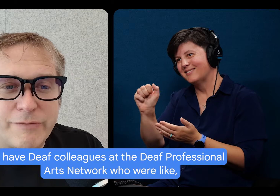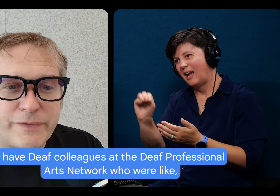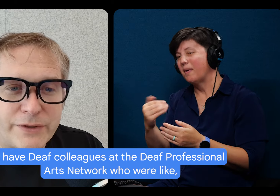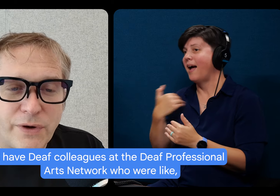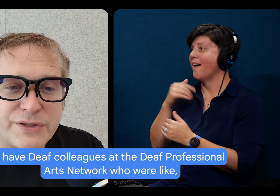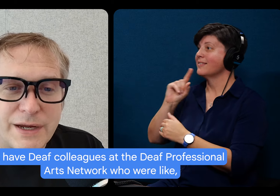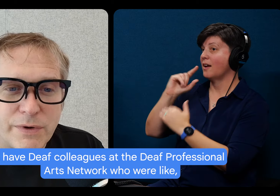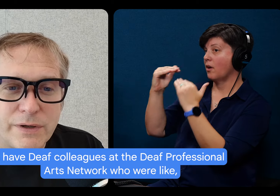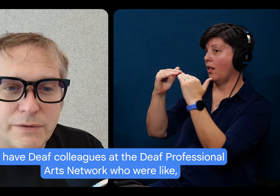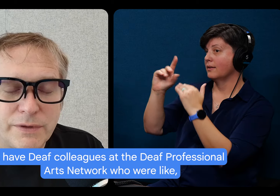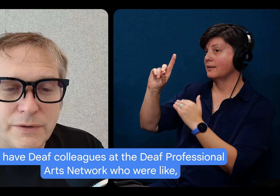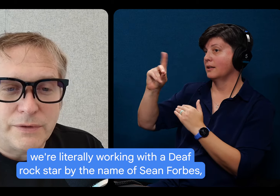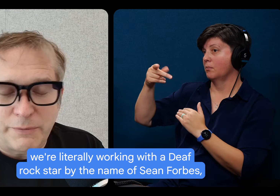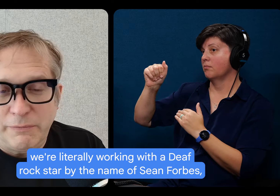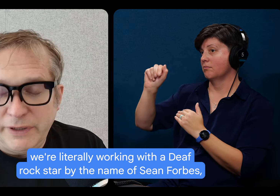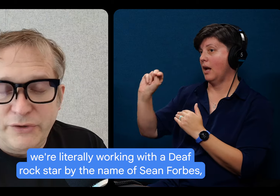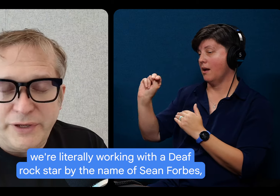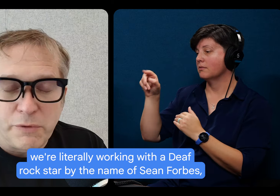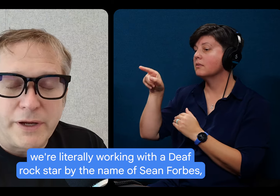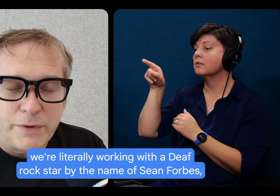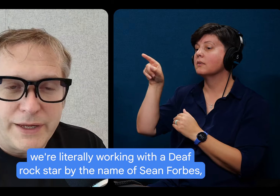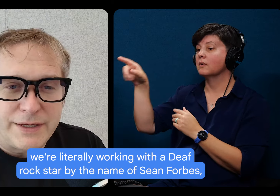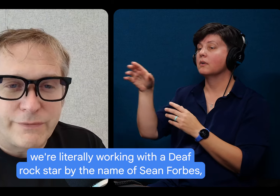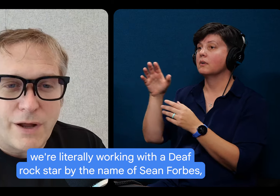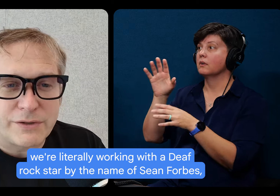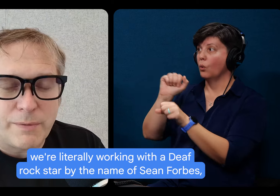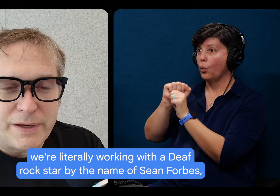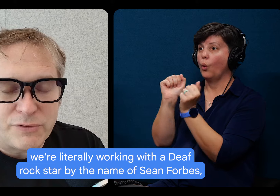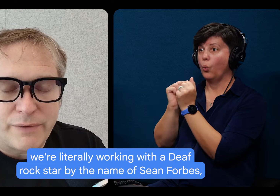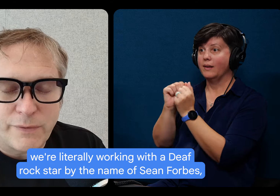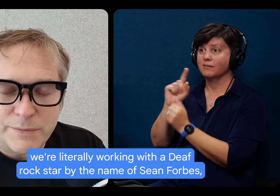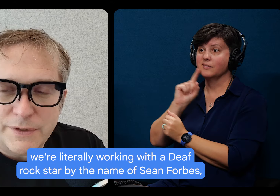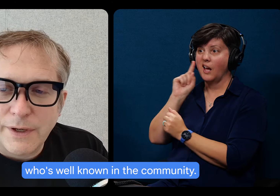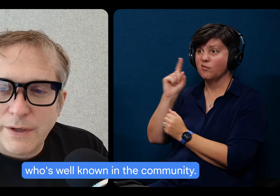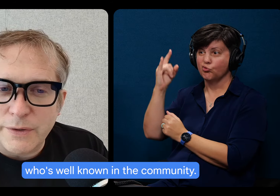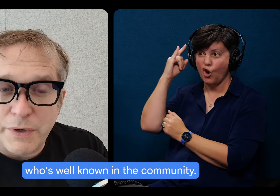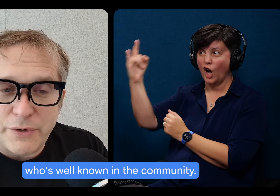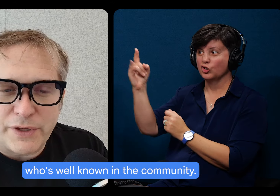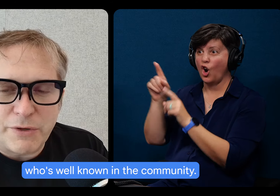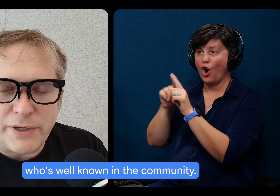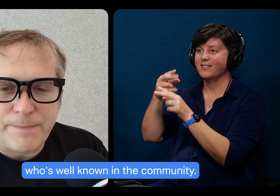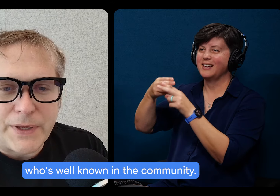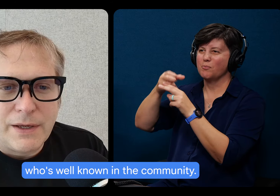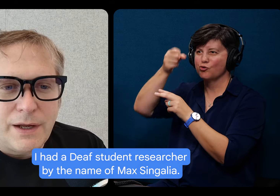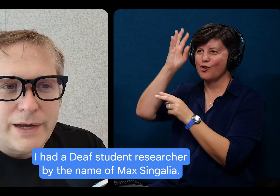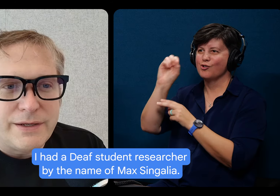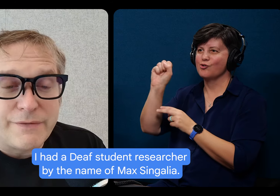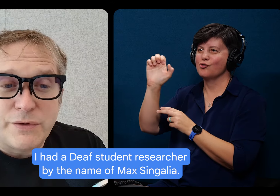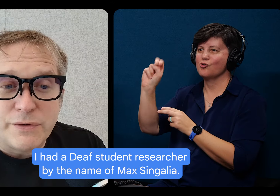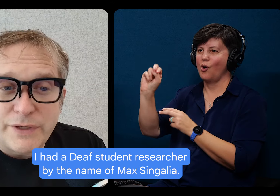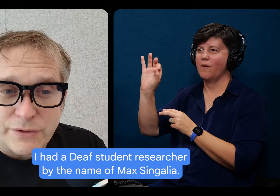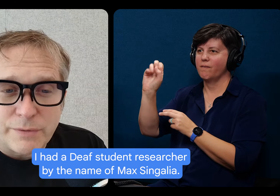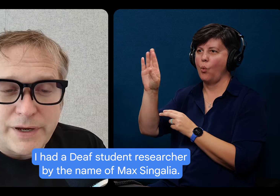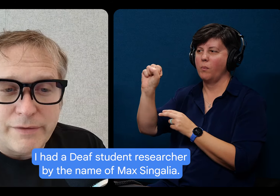at the Deaf Professional Arts Network who, who was like, we're literally working with a deaf rock star by the name of Sean Forbes, who's well known in the community. I had a